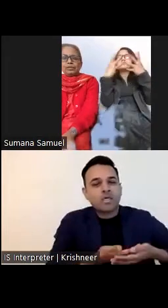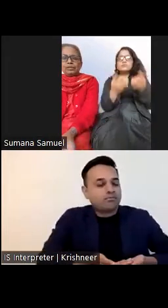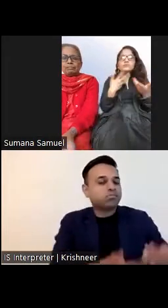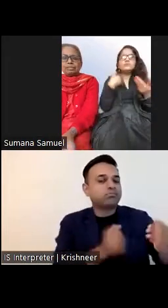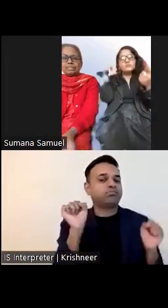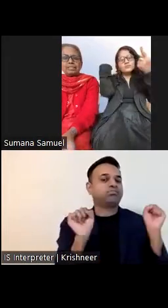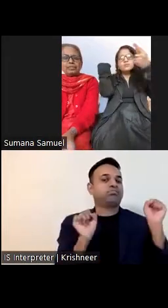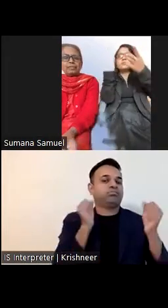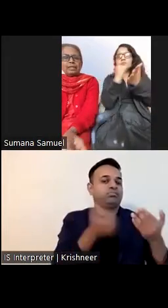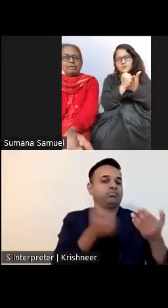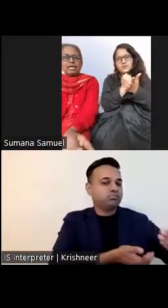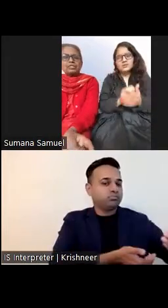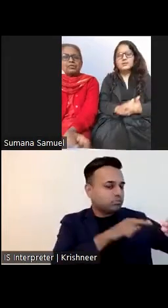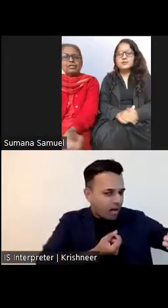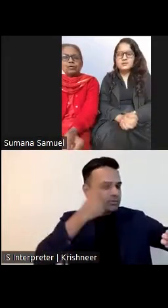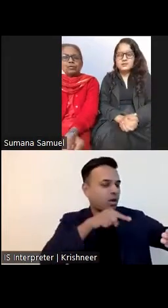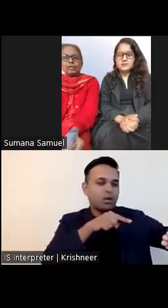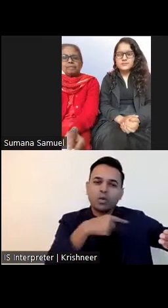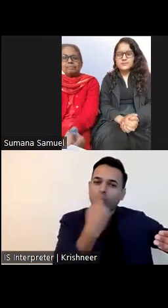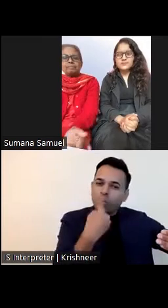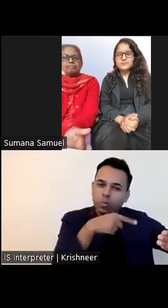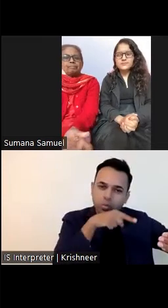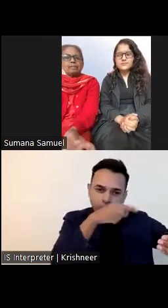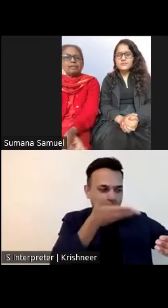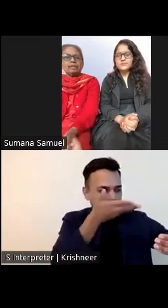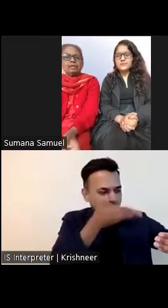you into the person you become as you get older.